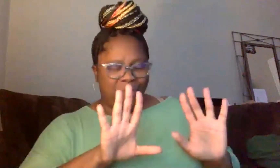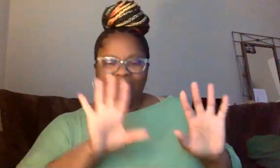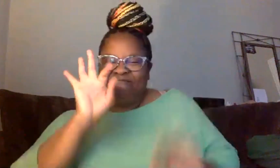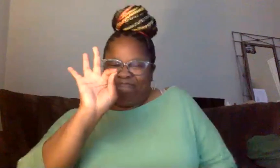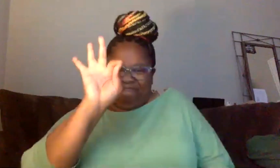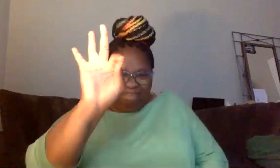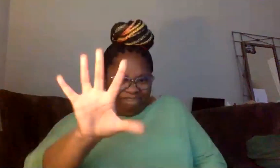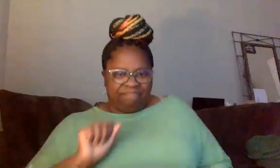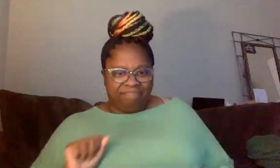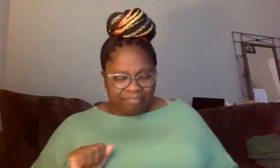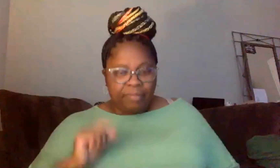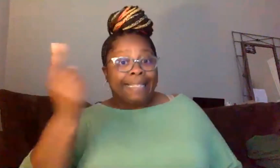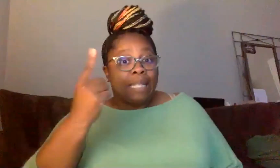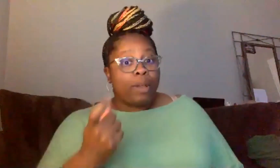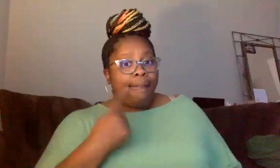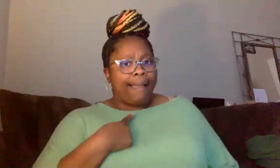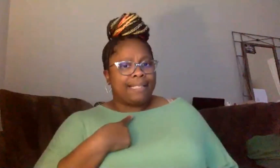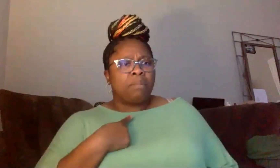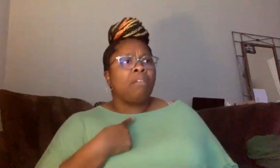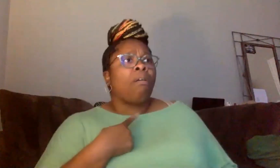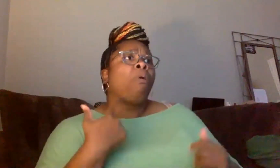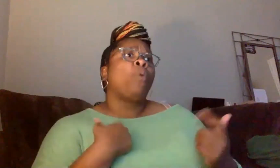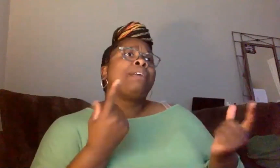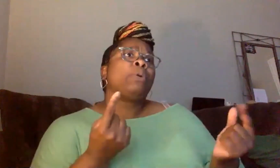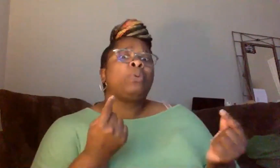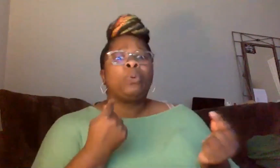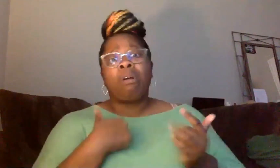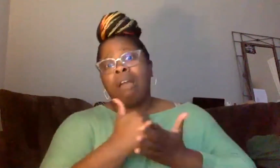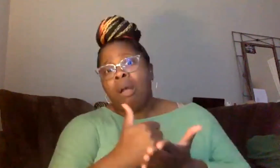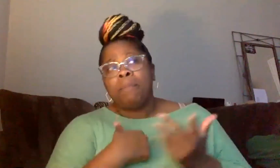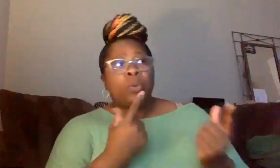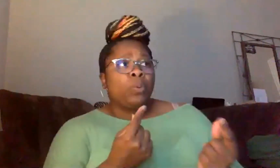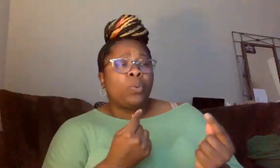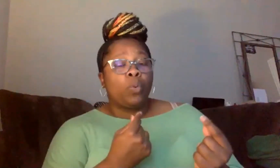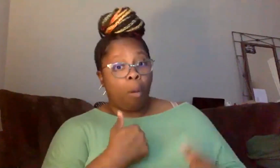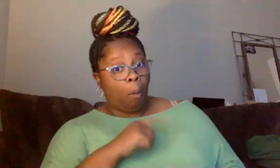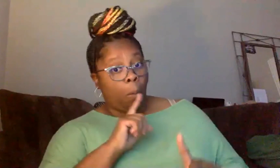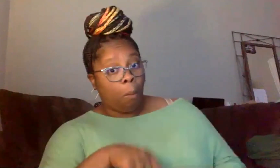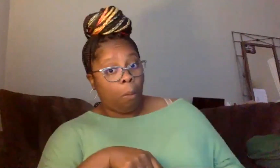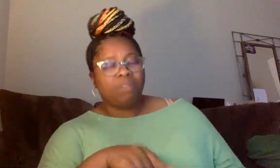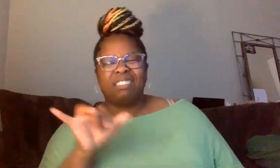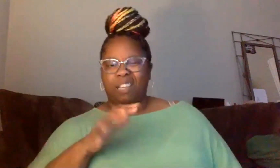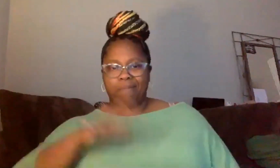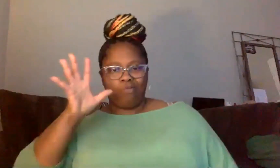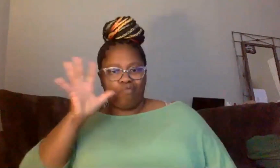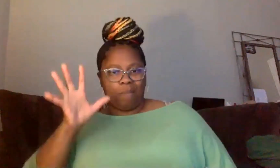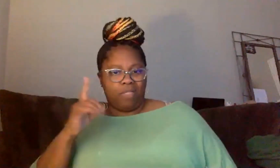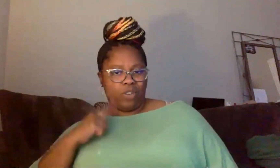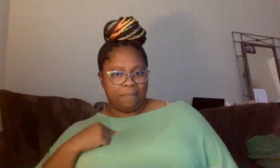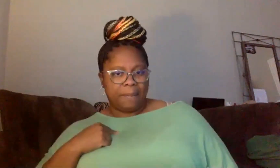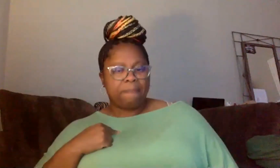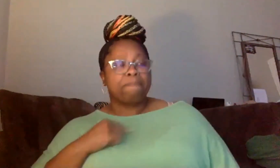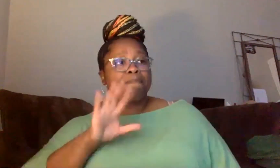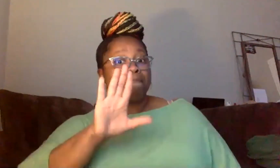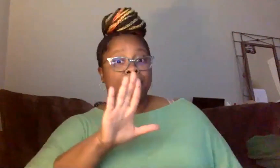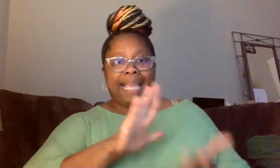Someone asked me exactly the same question. What can I do? What can I do to help? And my response was like my grandmother would have probably said to me. First of